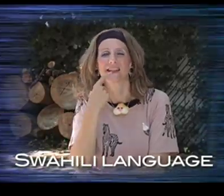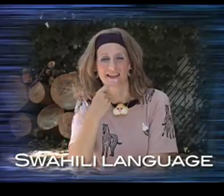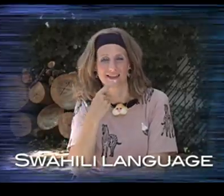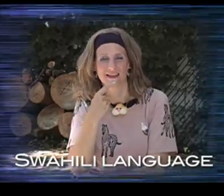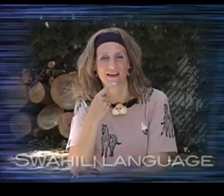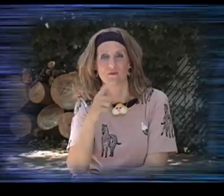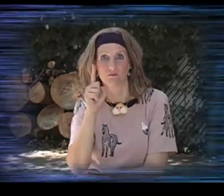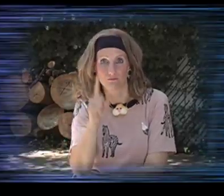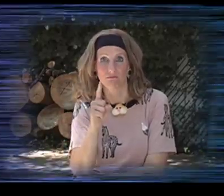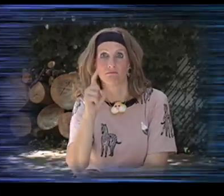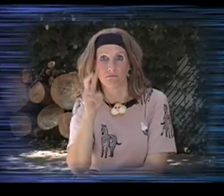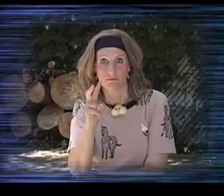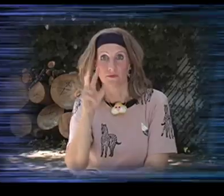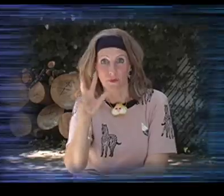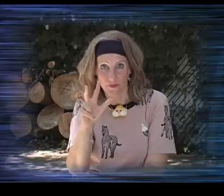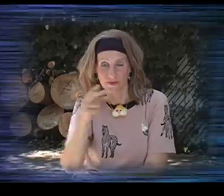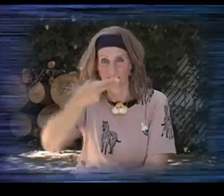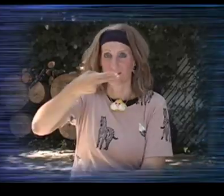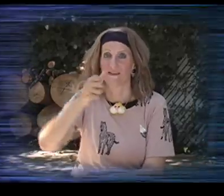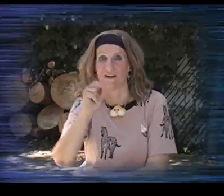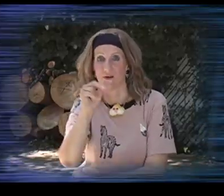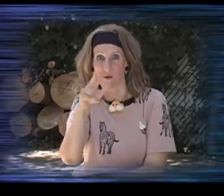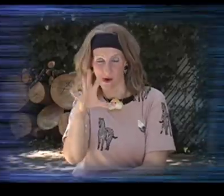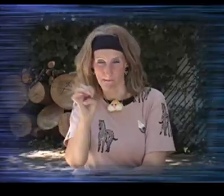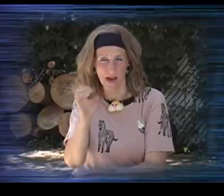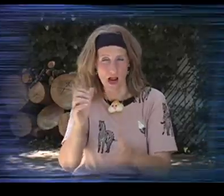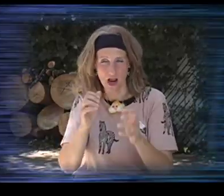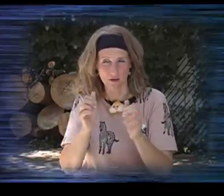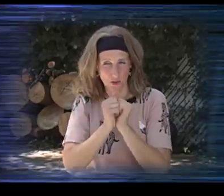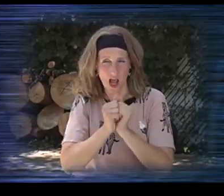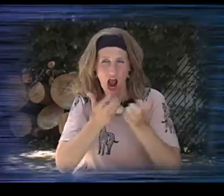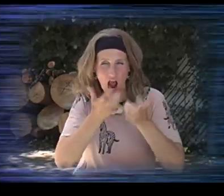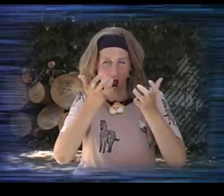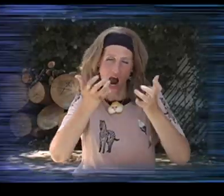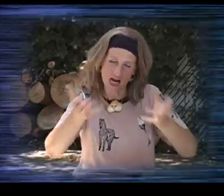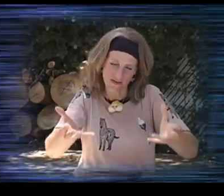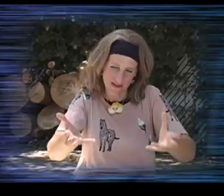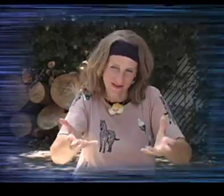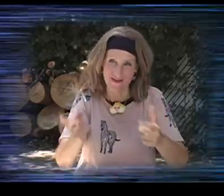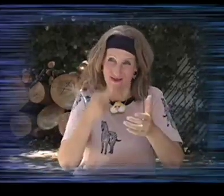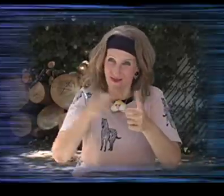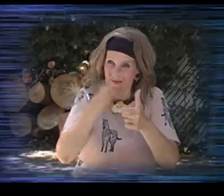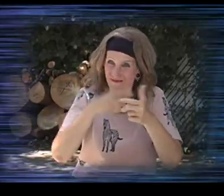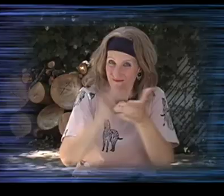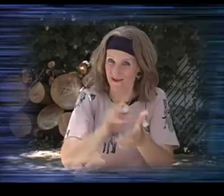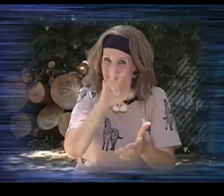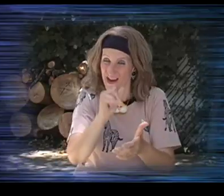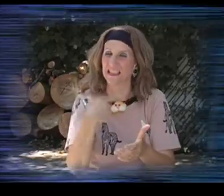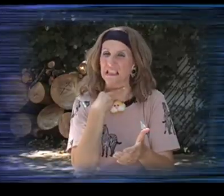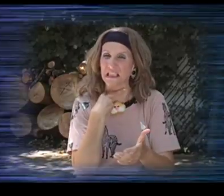They said one, two, three in their different languages. they said Harambe. And they yelled Harambe. And that